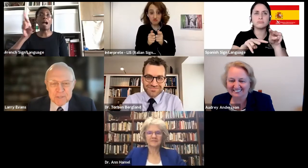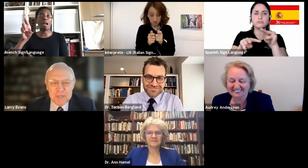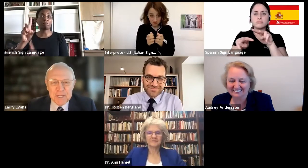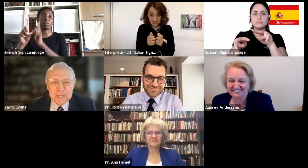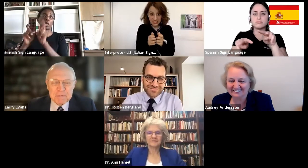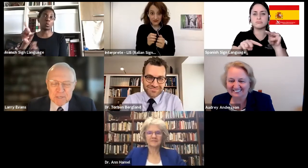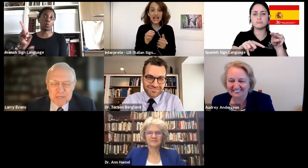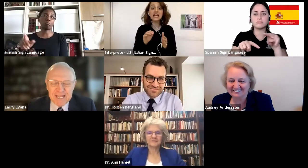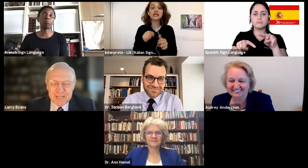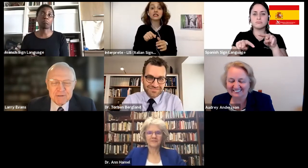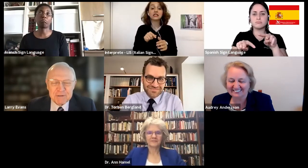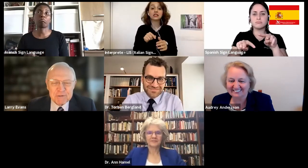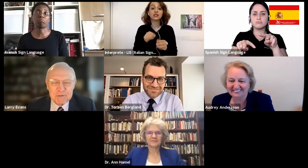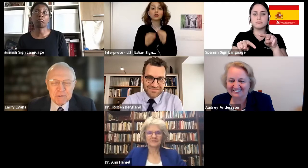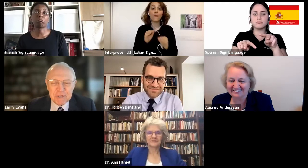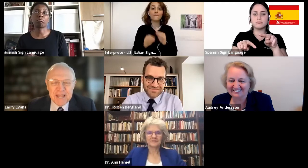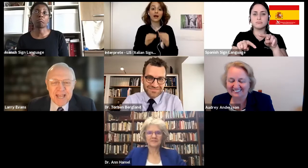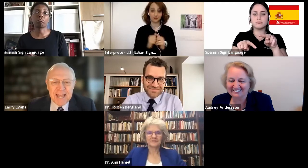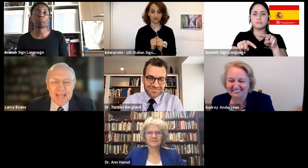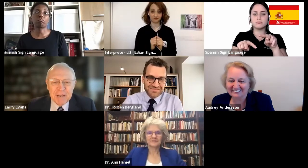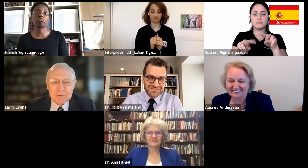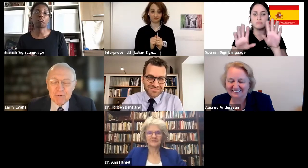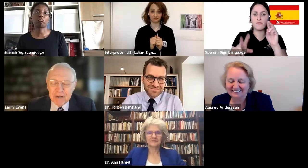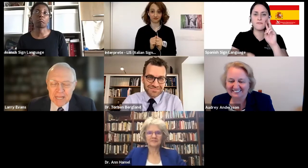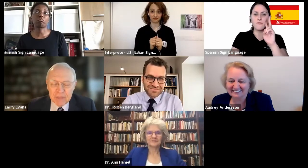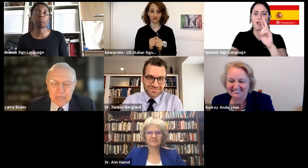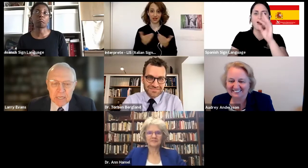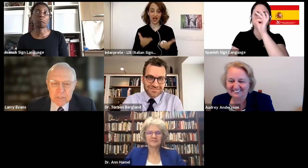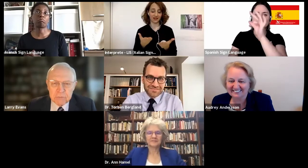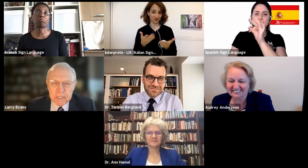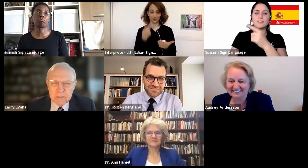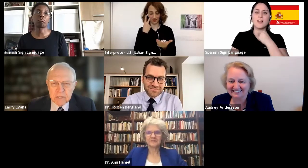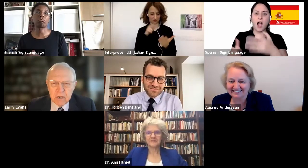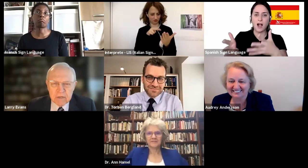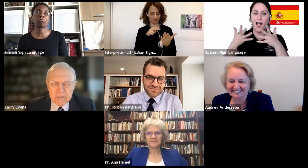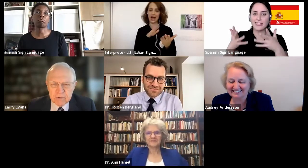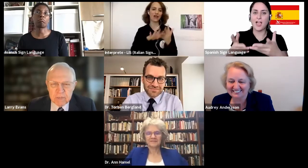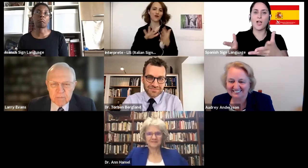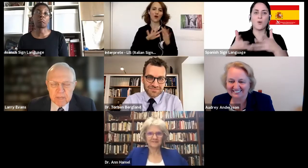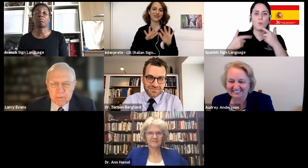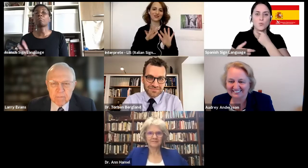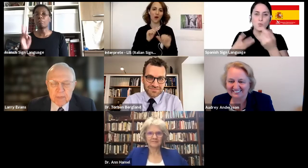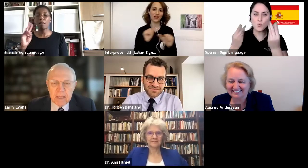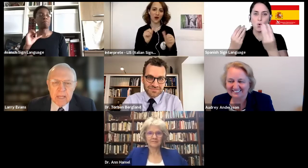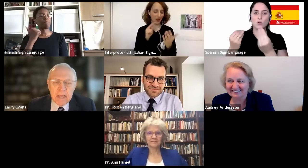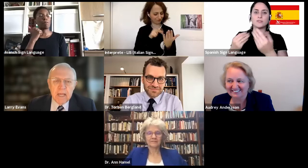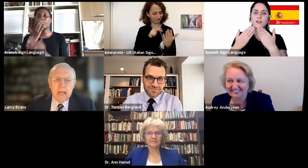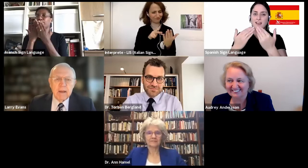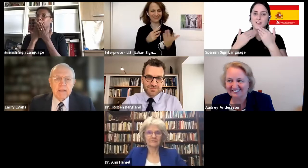for this. This was so good. And I'm so glad that it has reached the hearts of so many people.